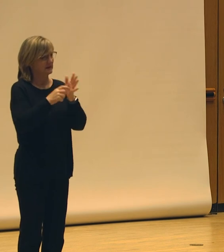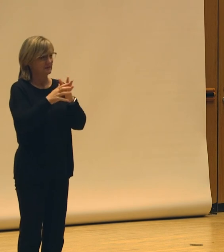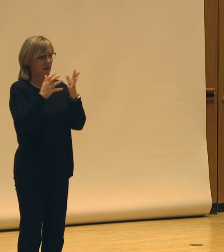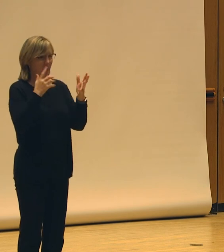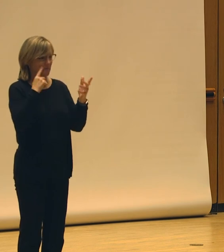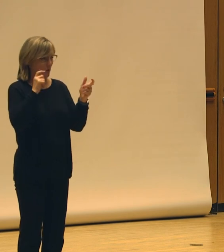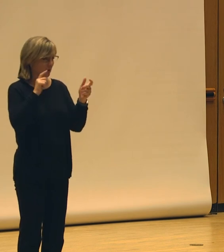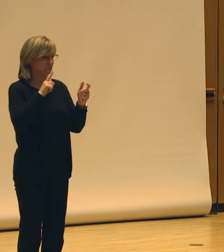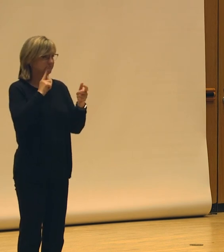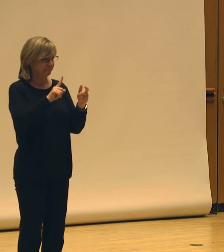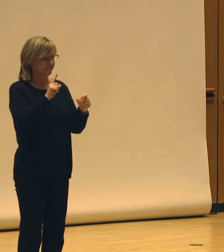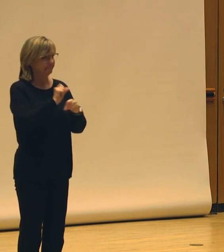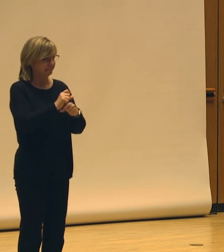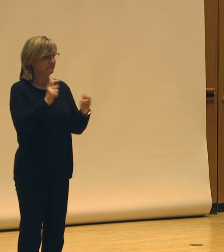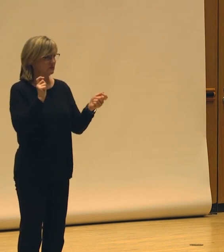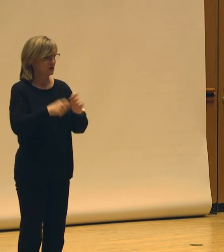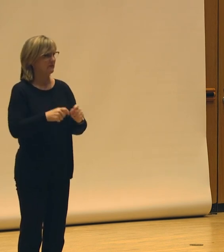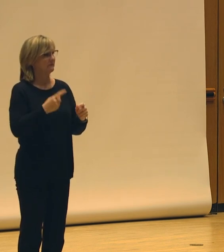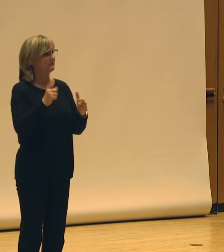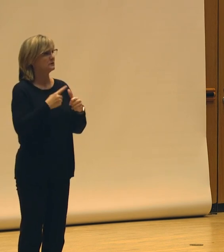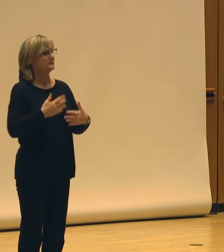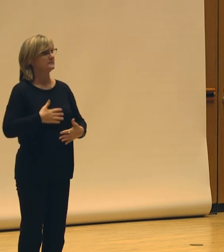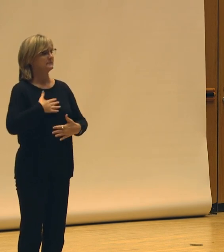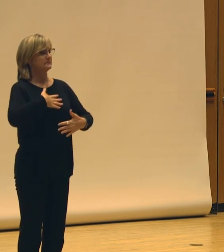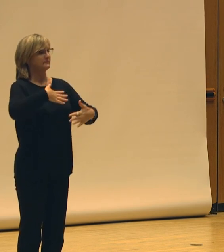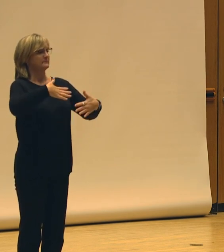So with that, first, let's all take a deep breath in.